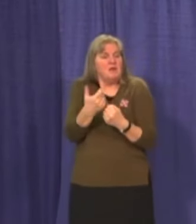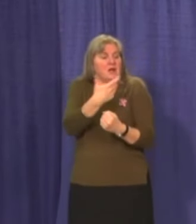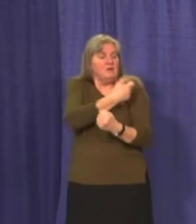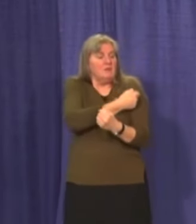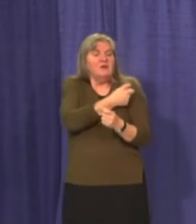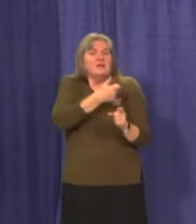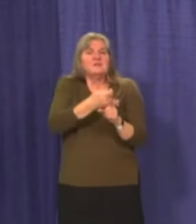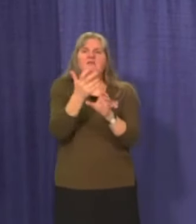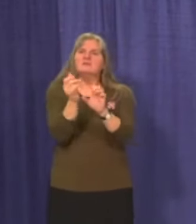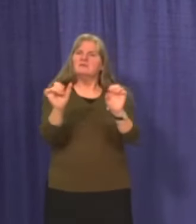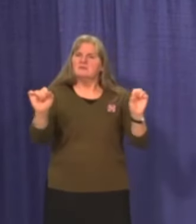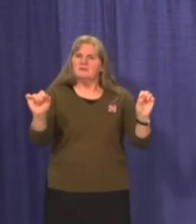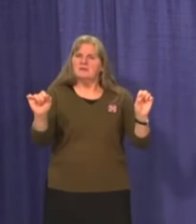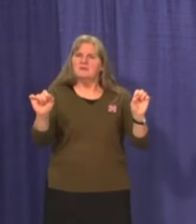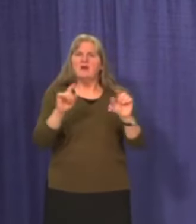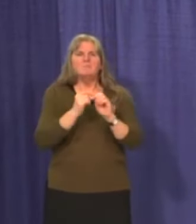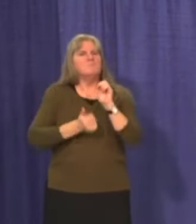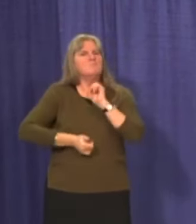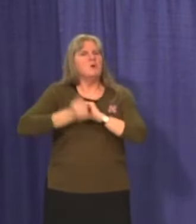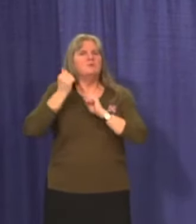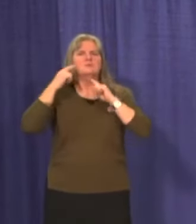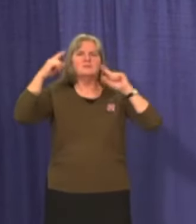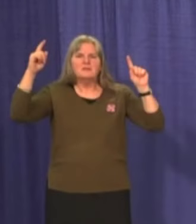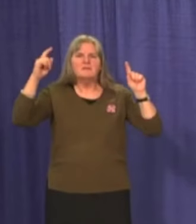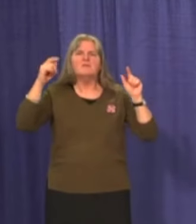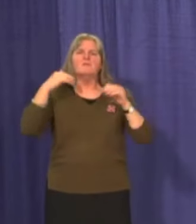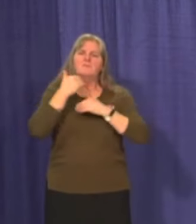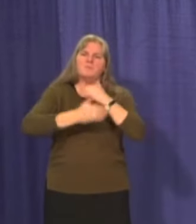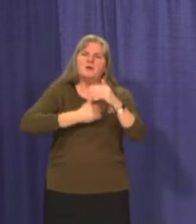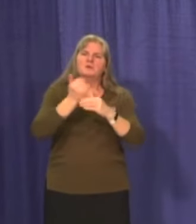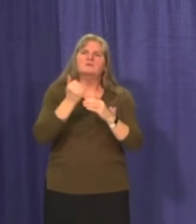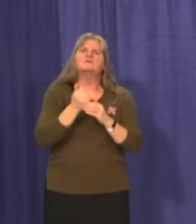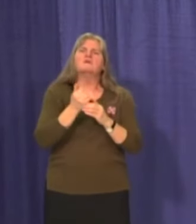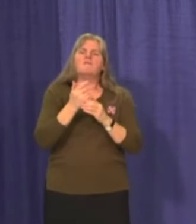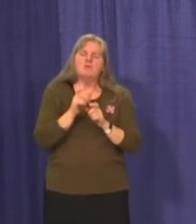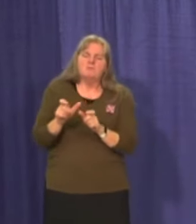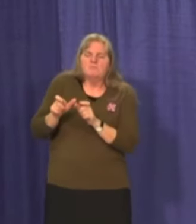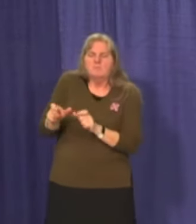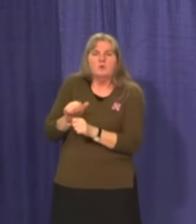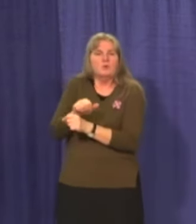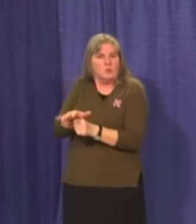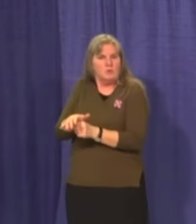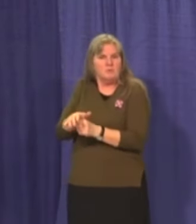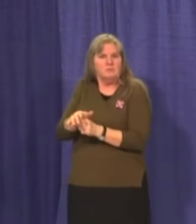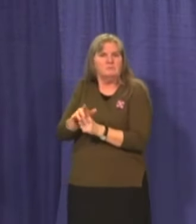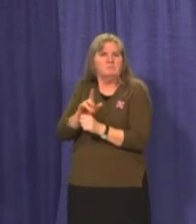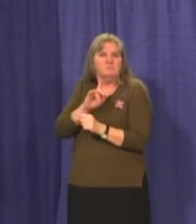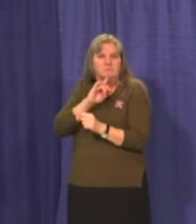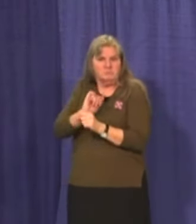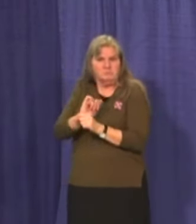safe and the most effective way, ultimately, to combat COVID-19.